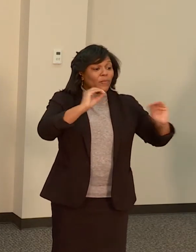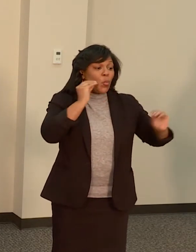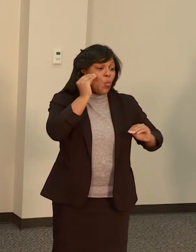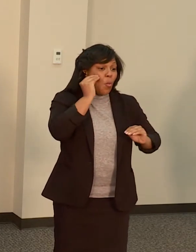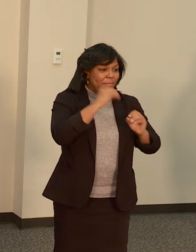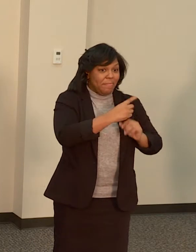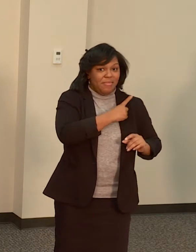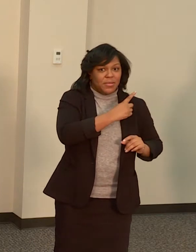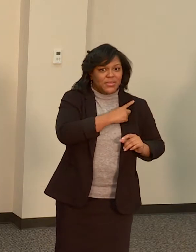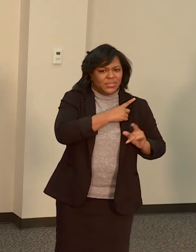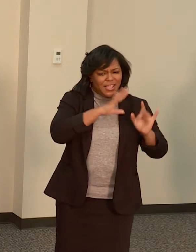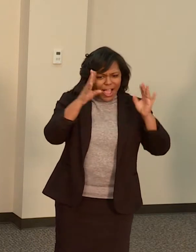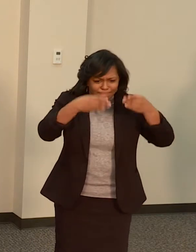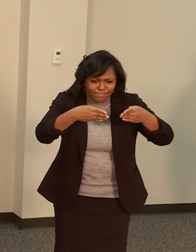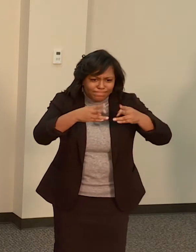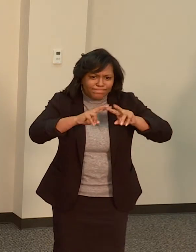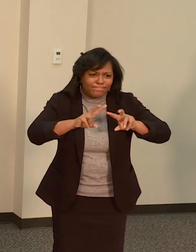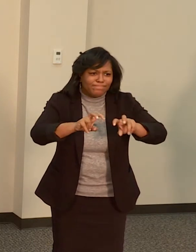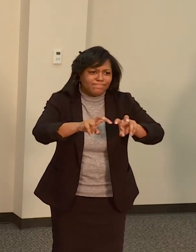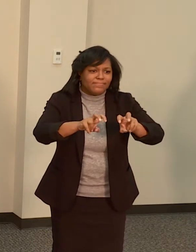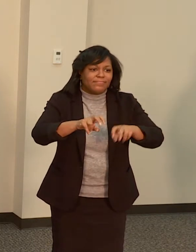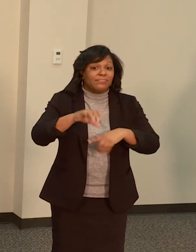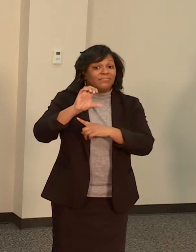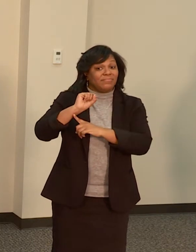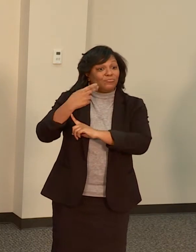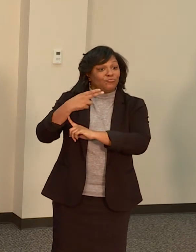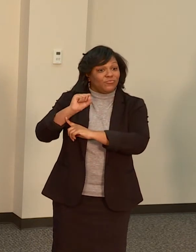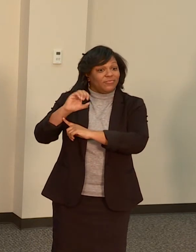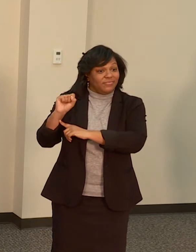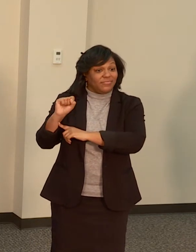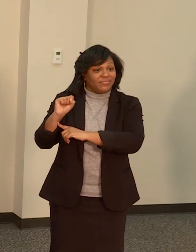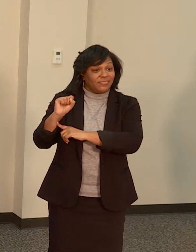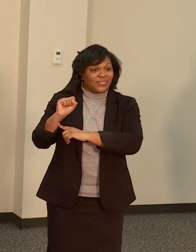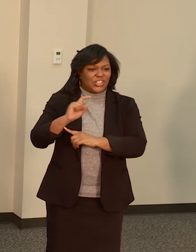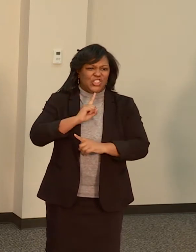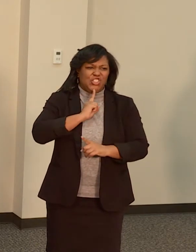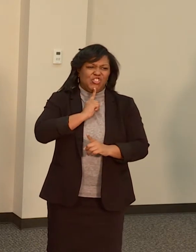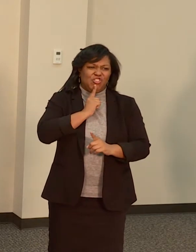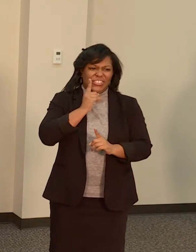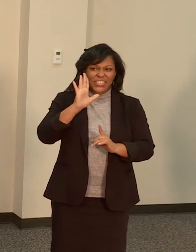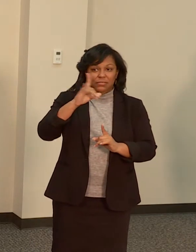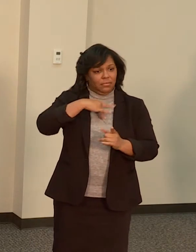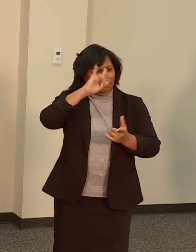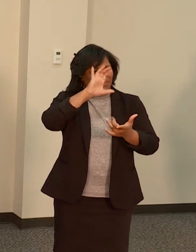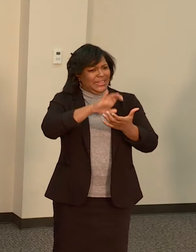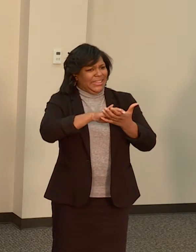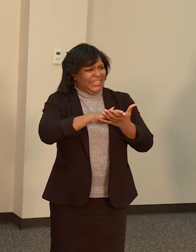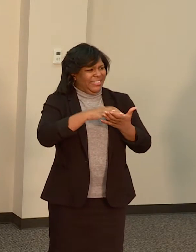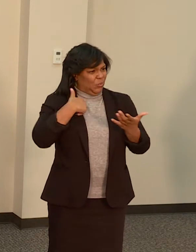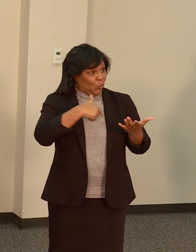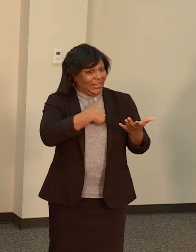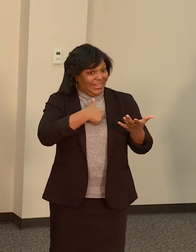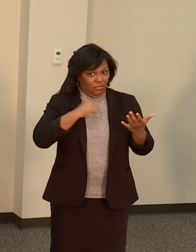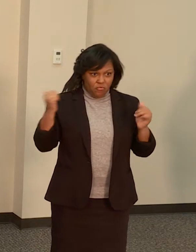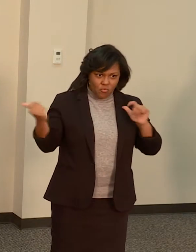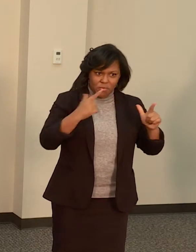Stable Home Stable Schools arose from our belief in the fundamental connection between housing and education.